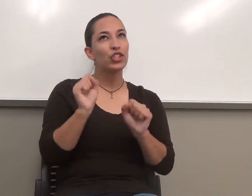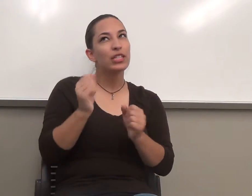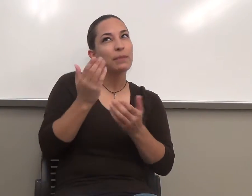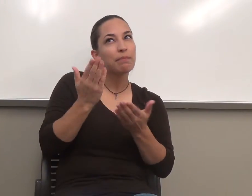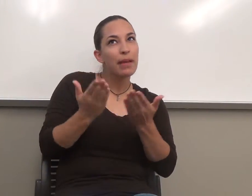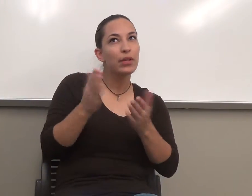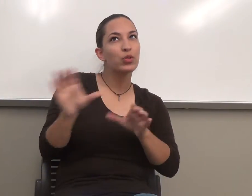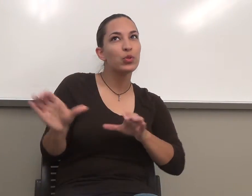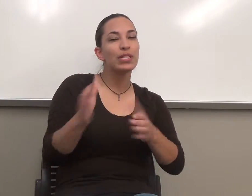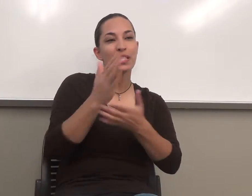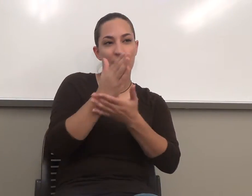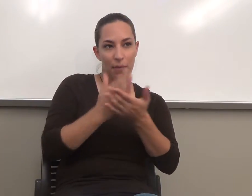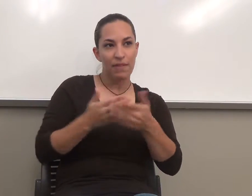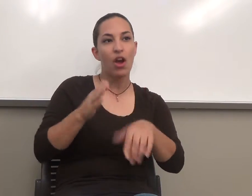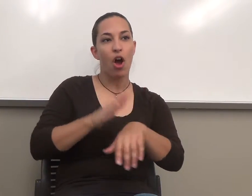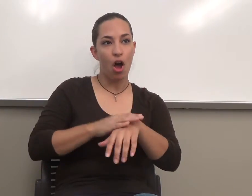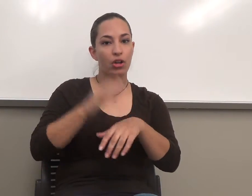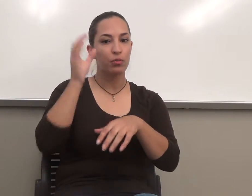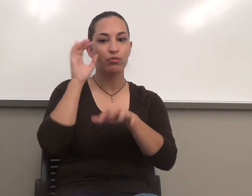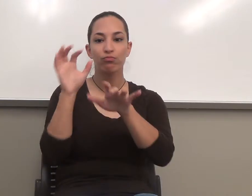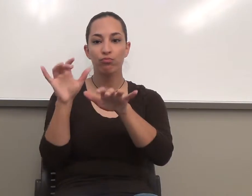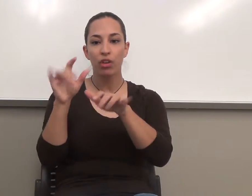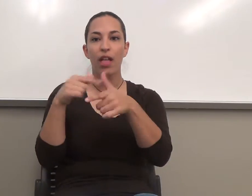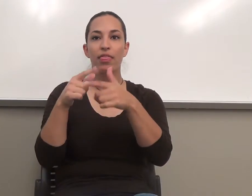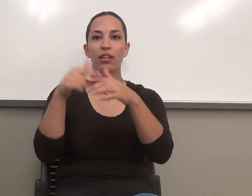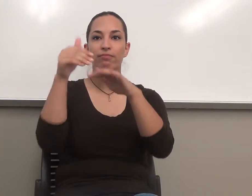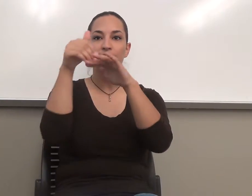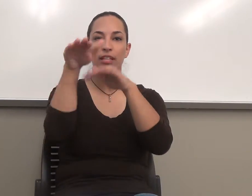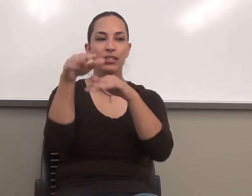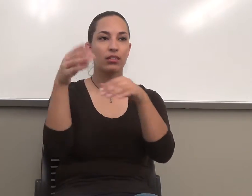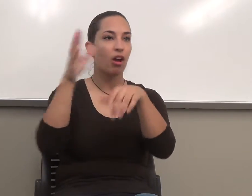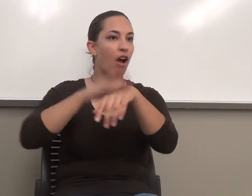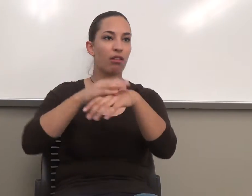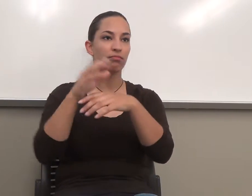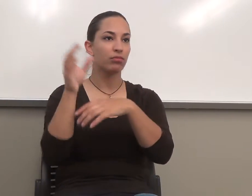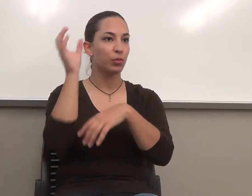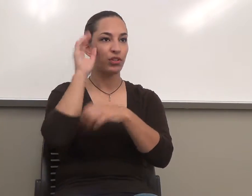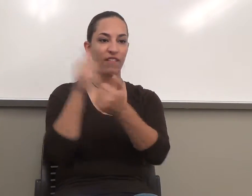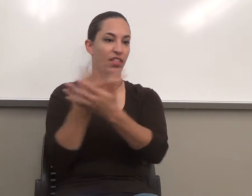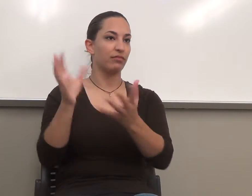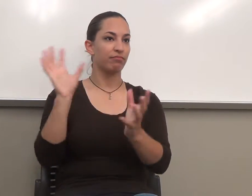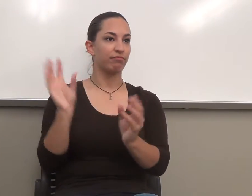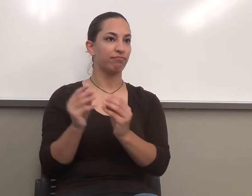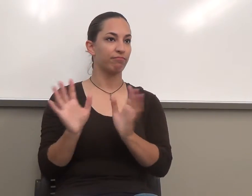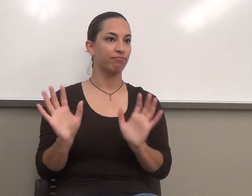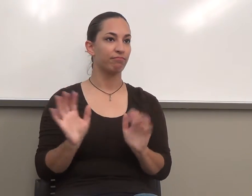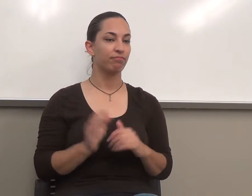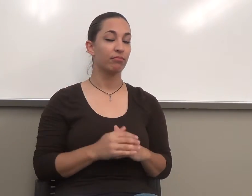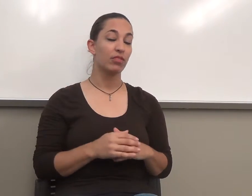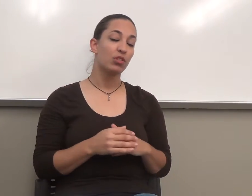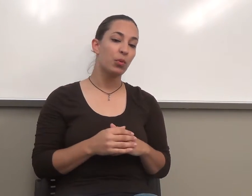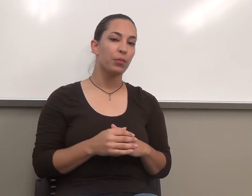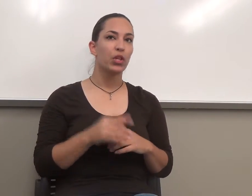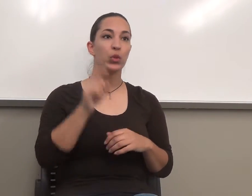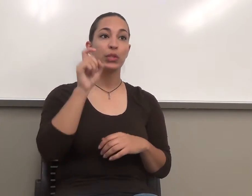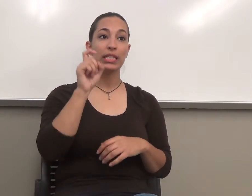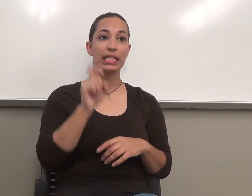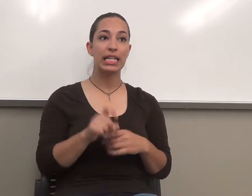right on the computer and then turn it in online. You need a staple, staples and a